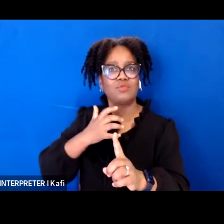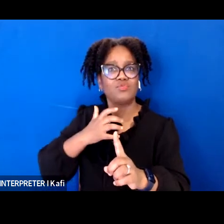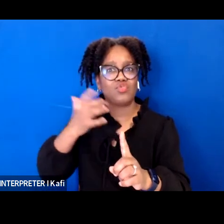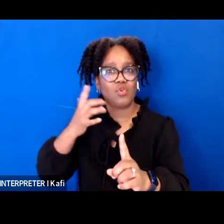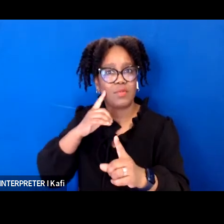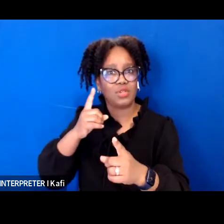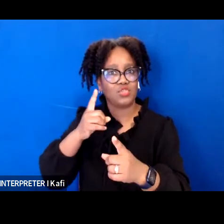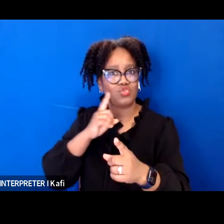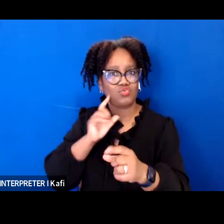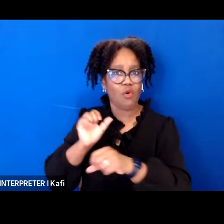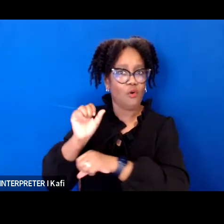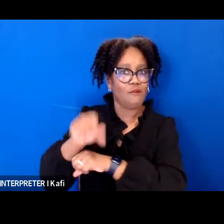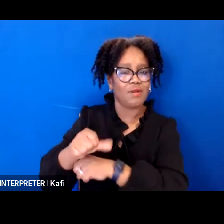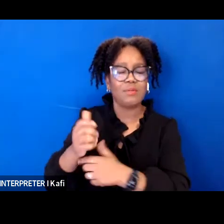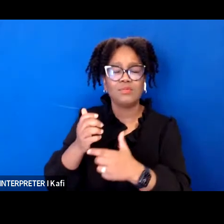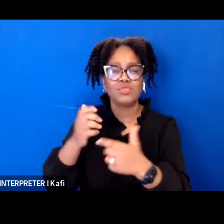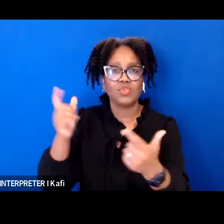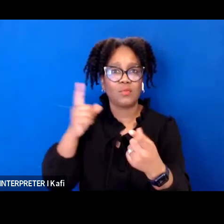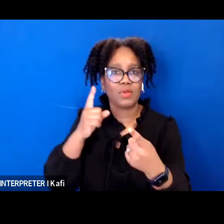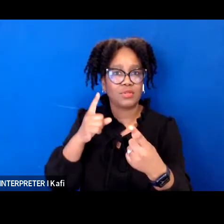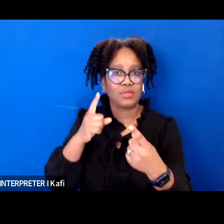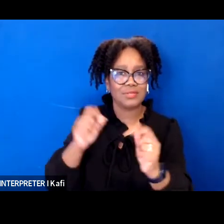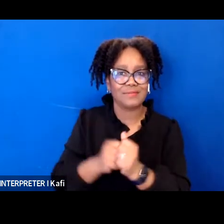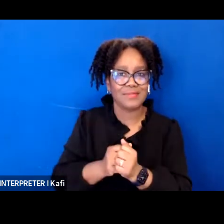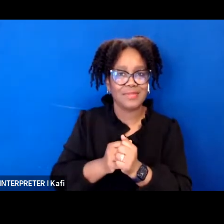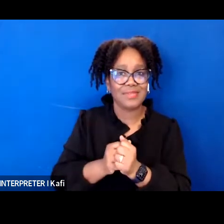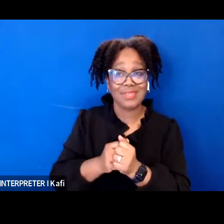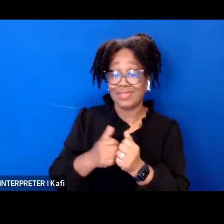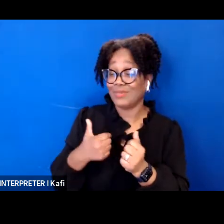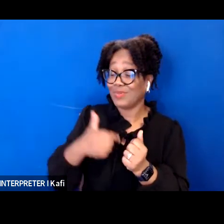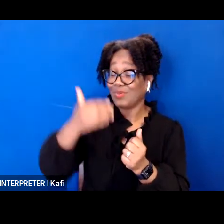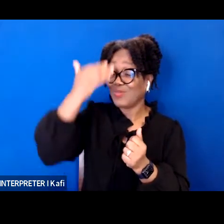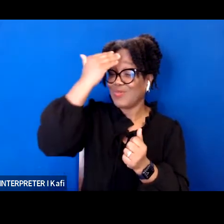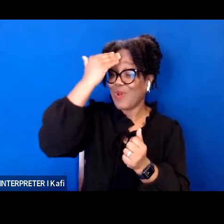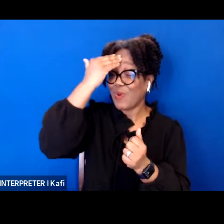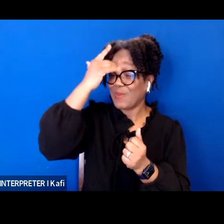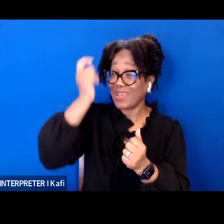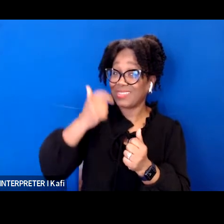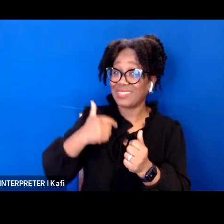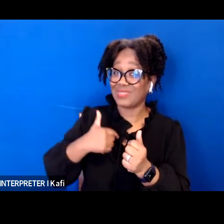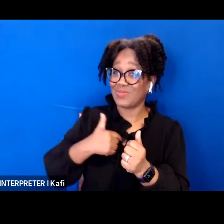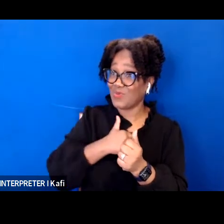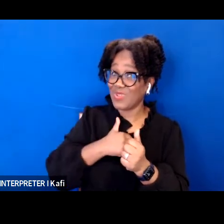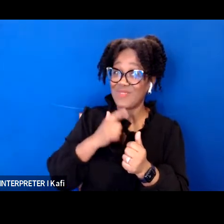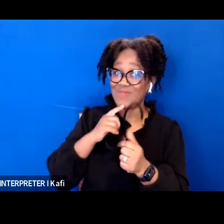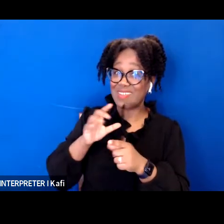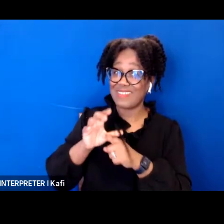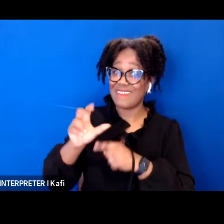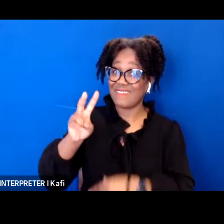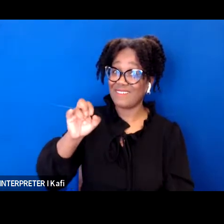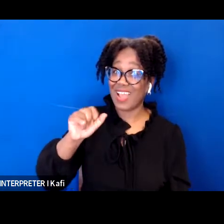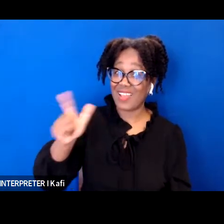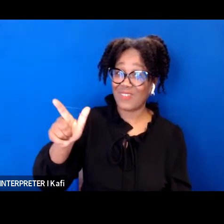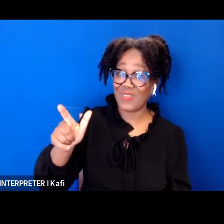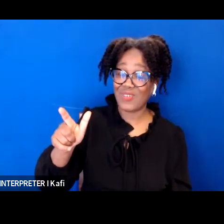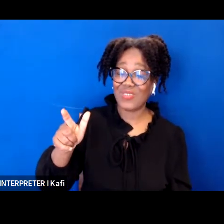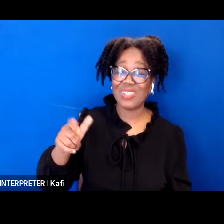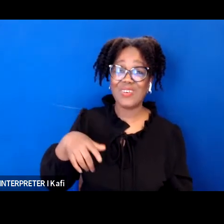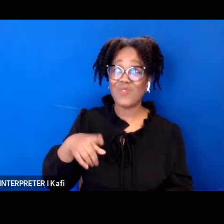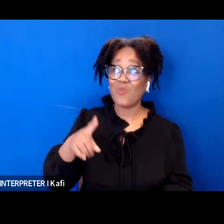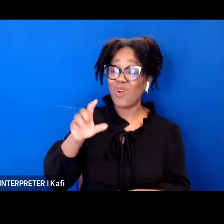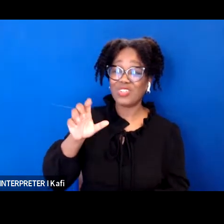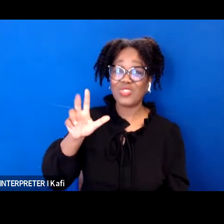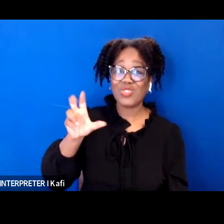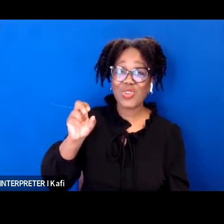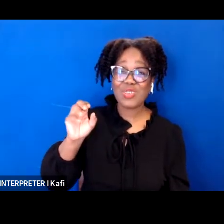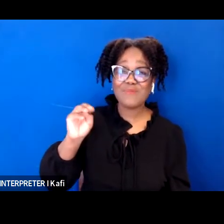went viral 131 plus thousand people also agreed that we are sick and tired of the outdated systems and